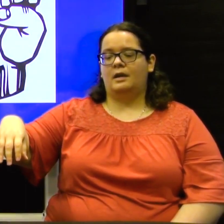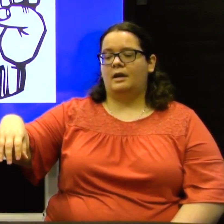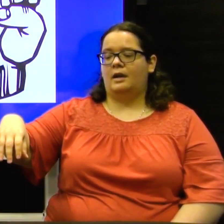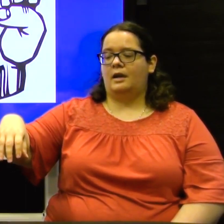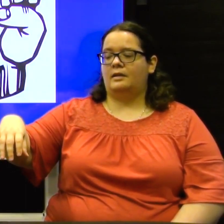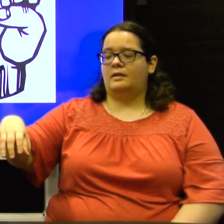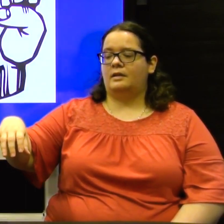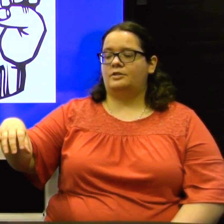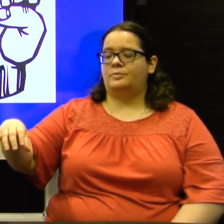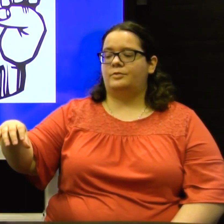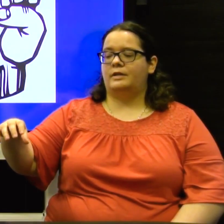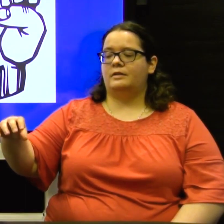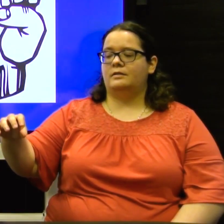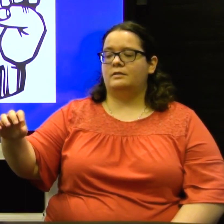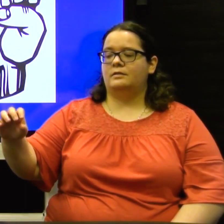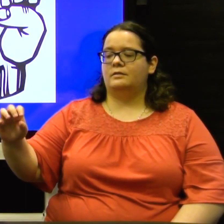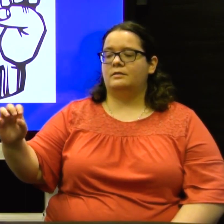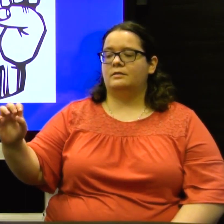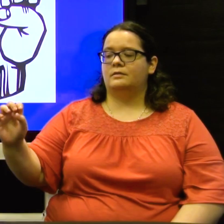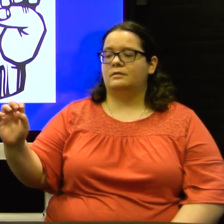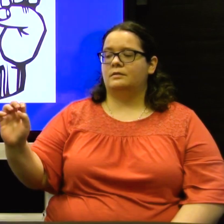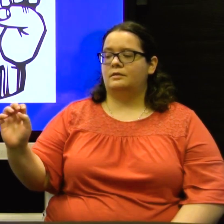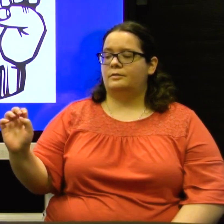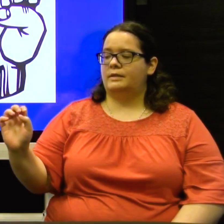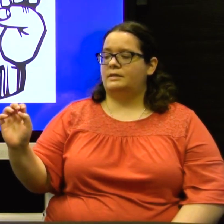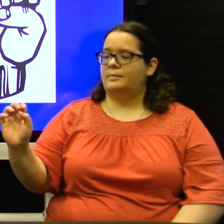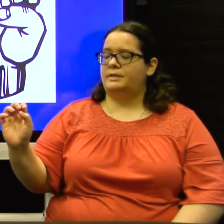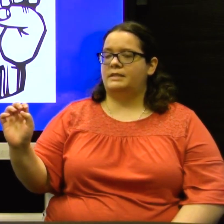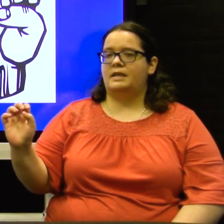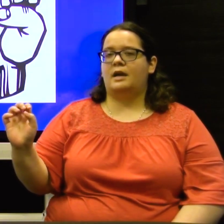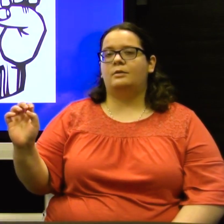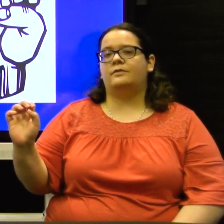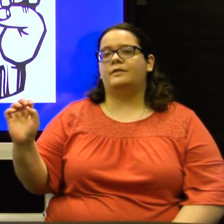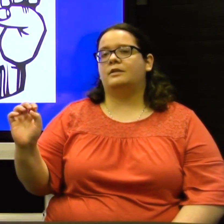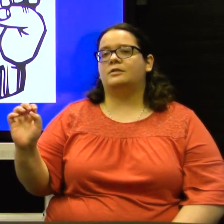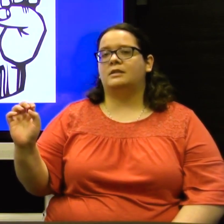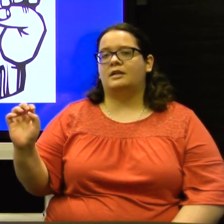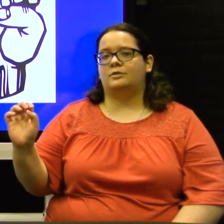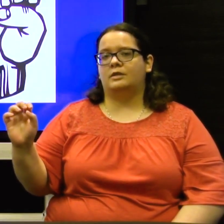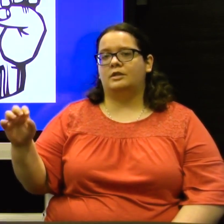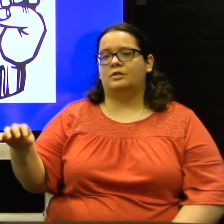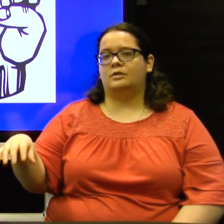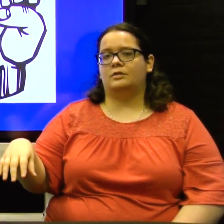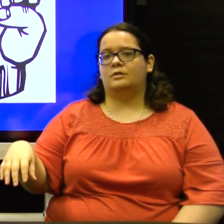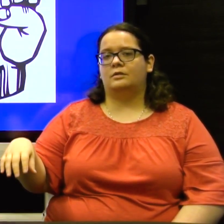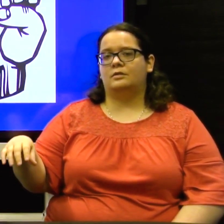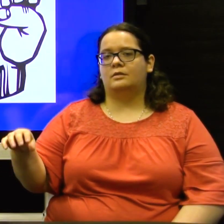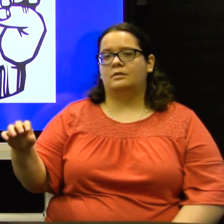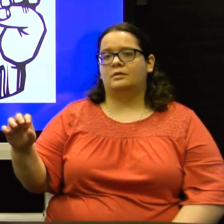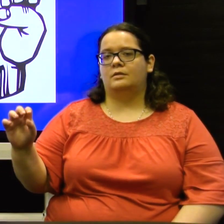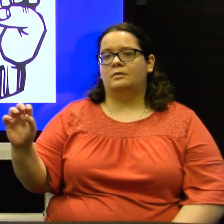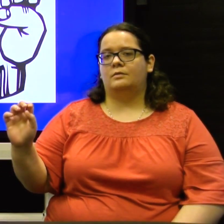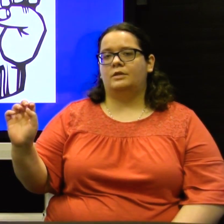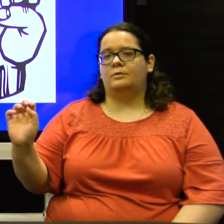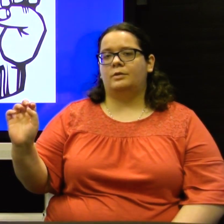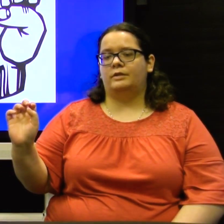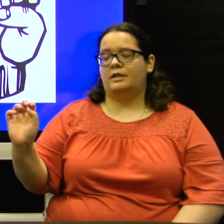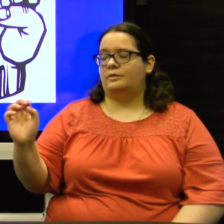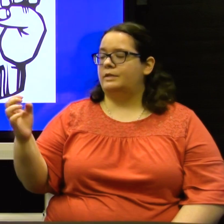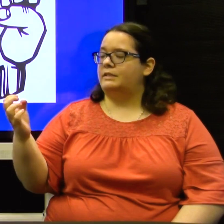And then as you bring your wrist up, see how your fingers naturally curl when you rotate your wrist